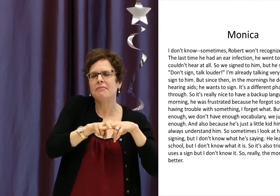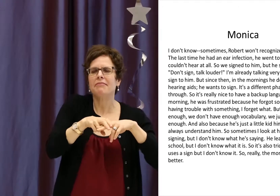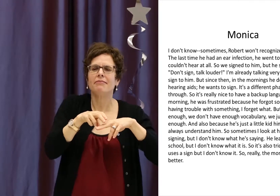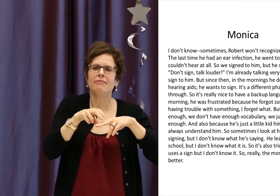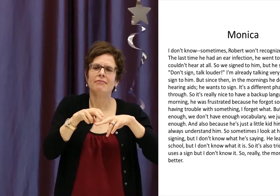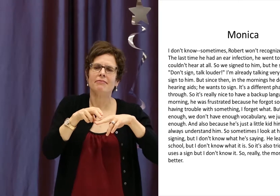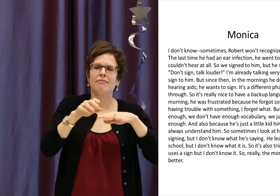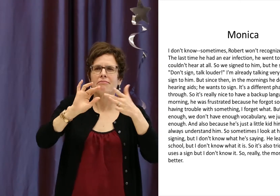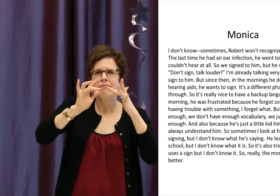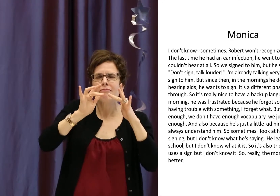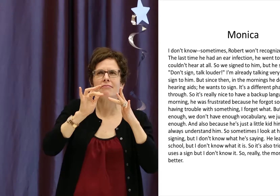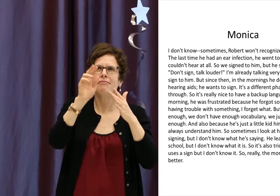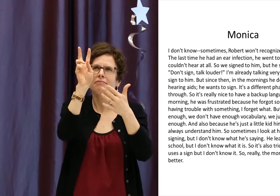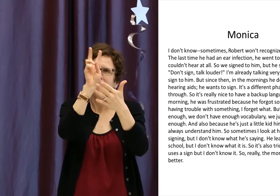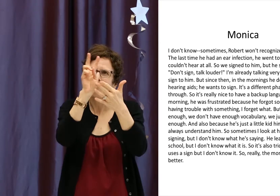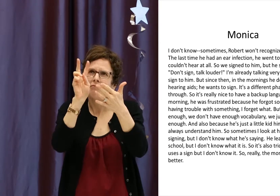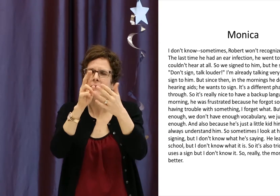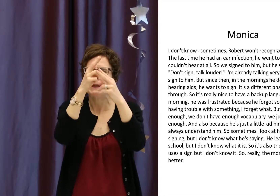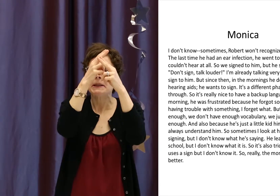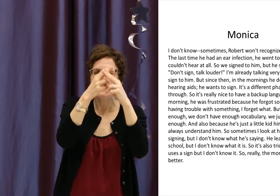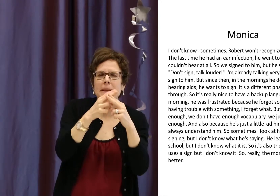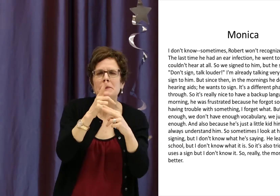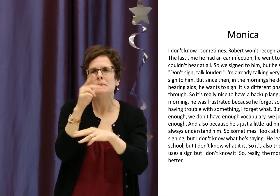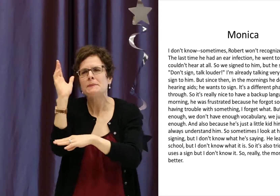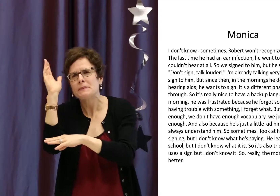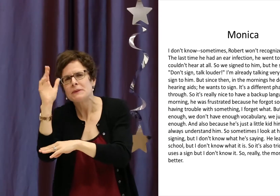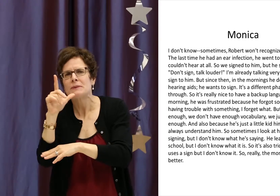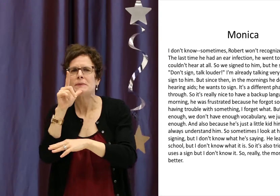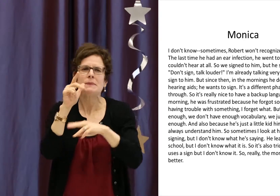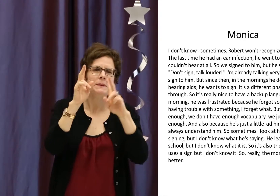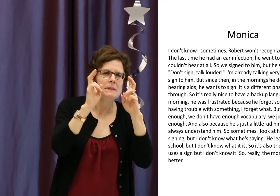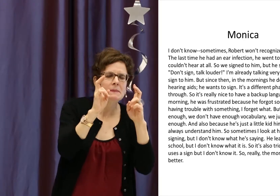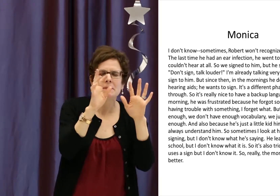unfortunately. But I was curious to see who was presenting at this particular conference.